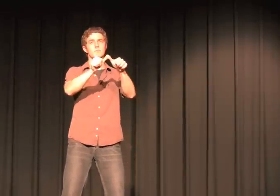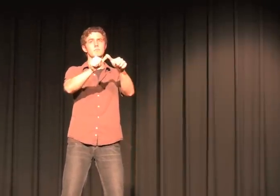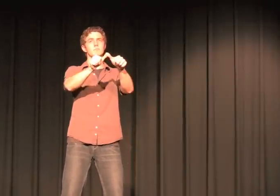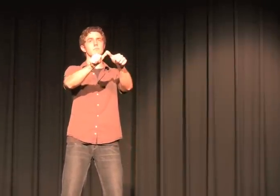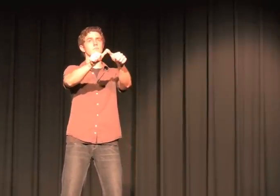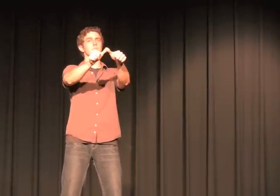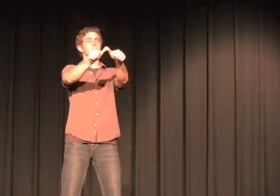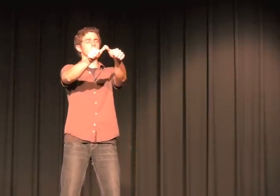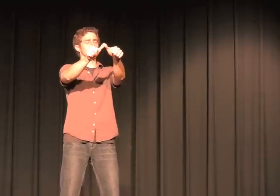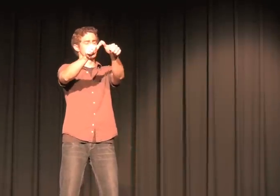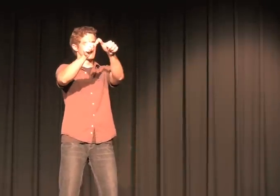last.